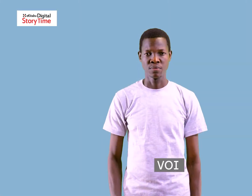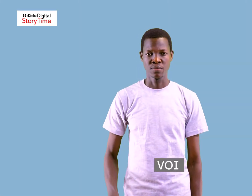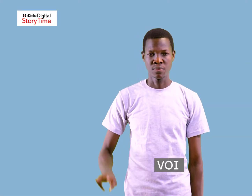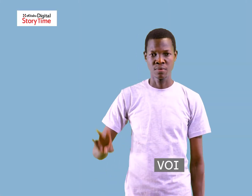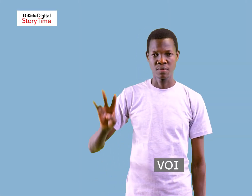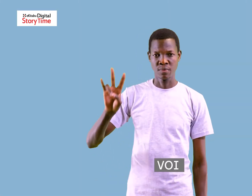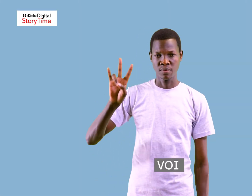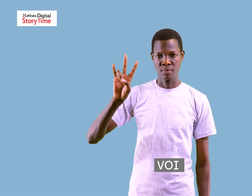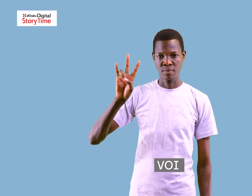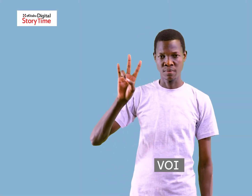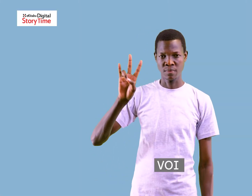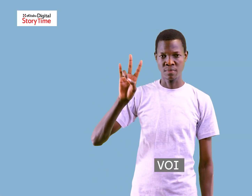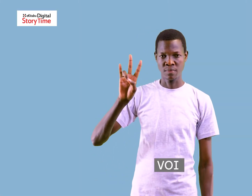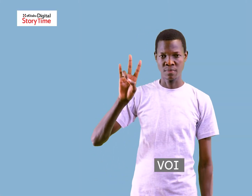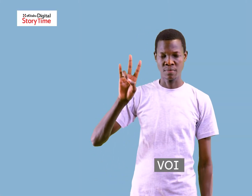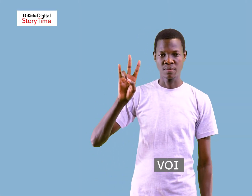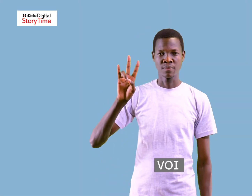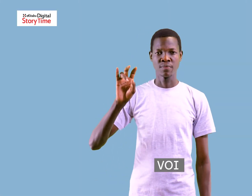voi